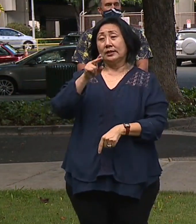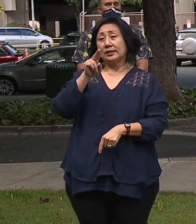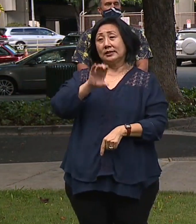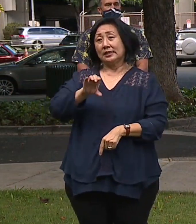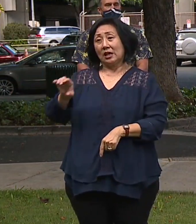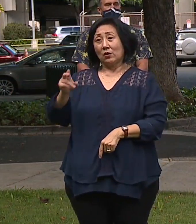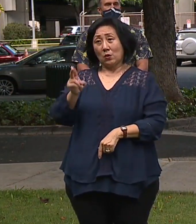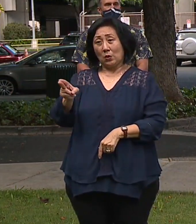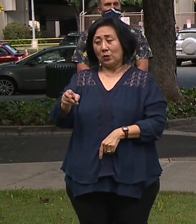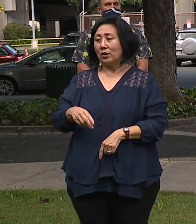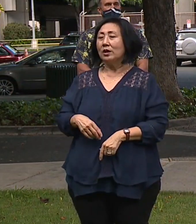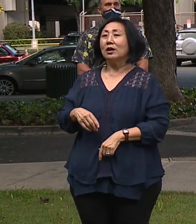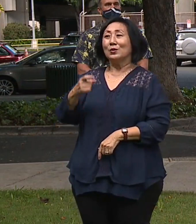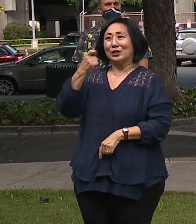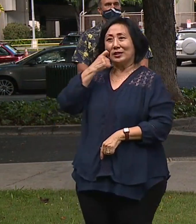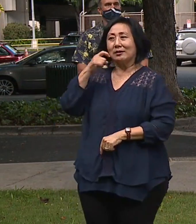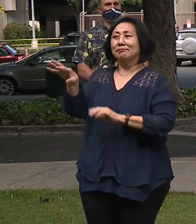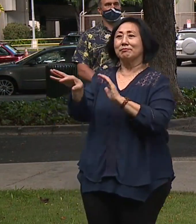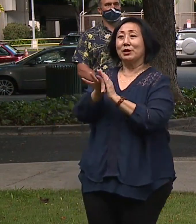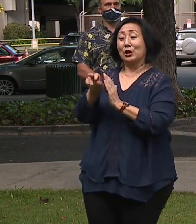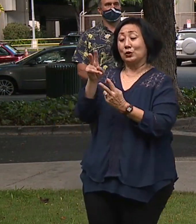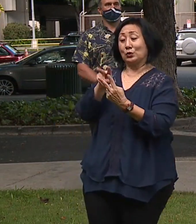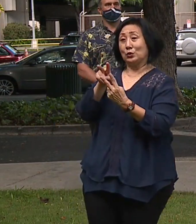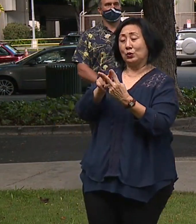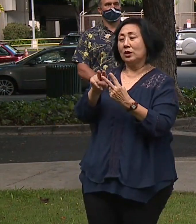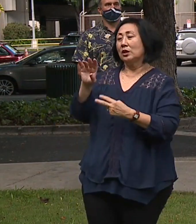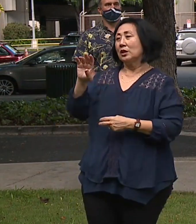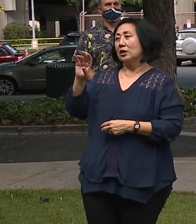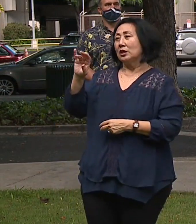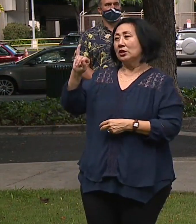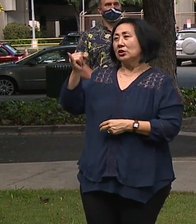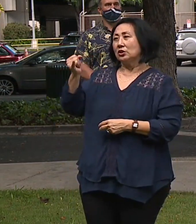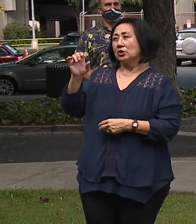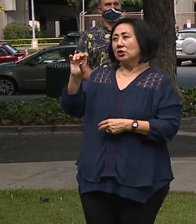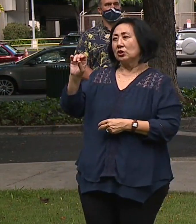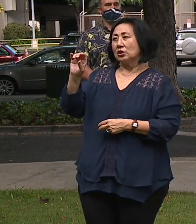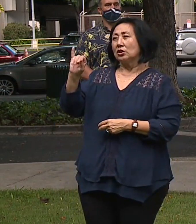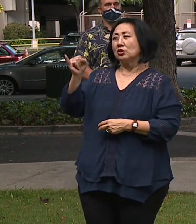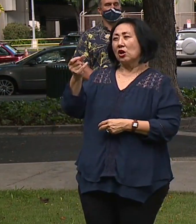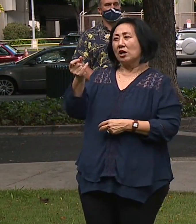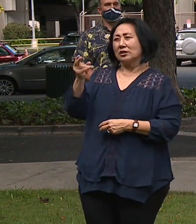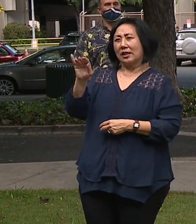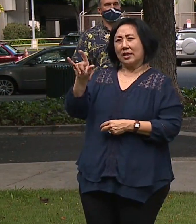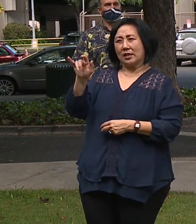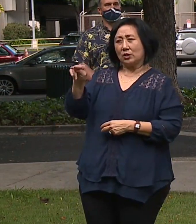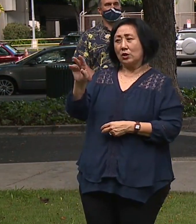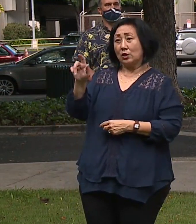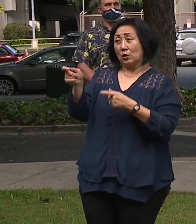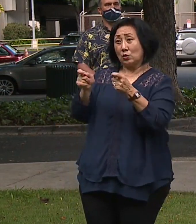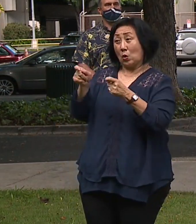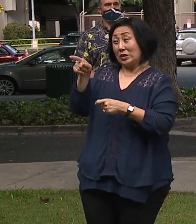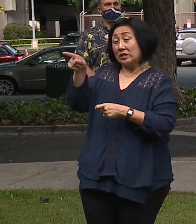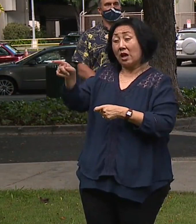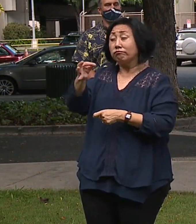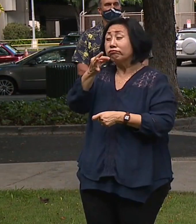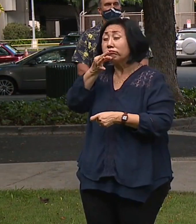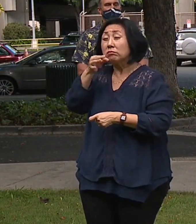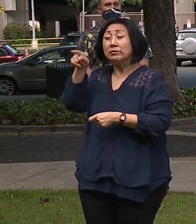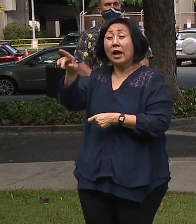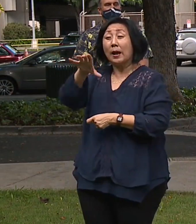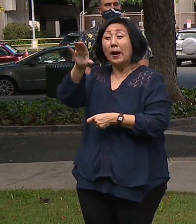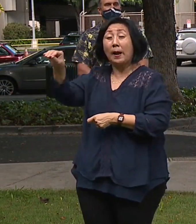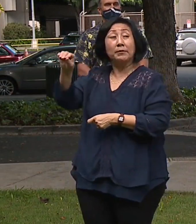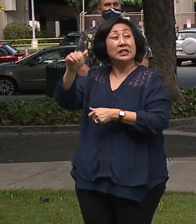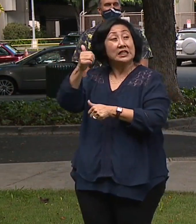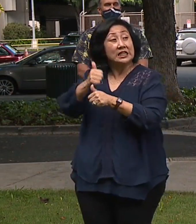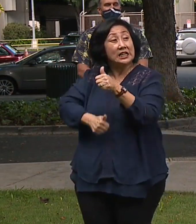And we've just awarded two, one to Johnson Controls, who did an awesome, awesome job replacing every single street light on the